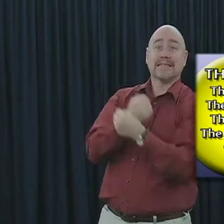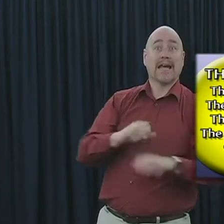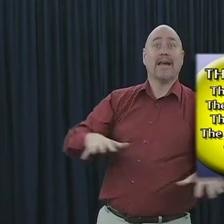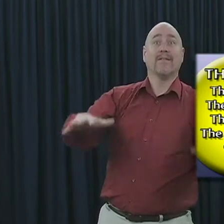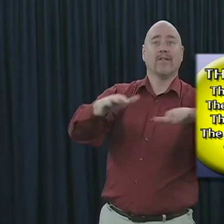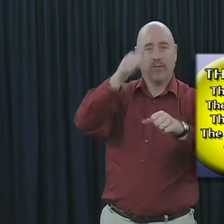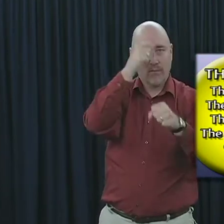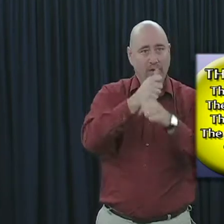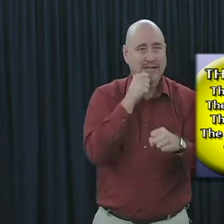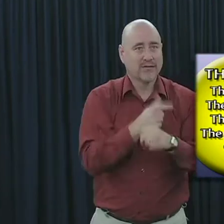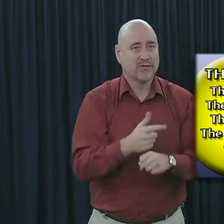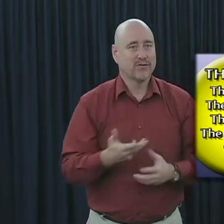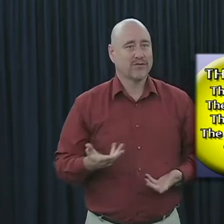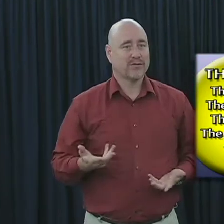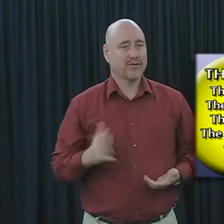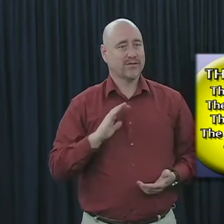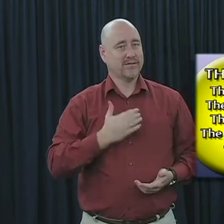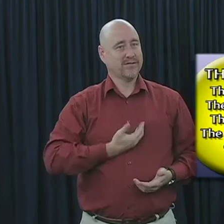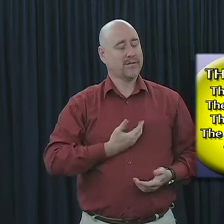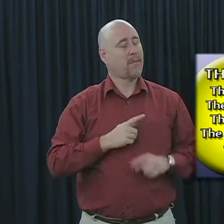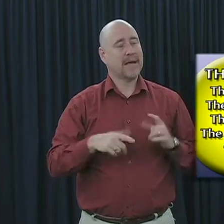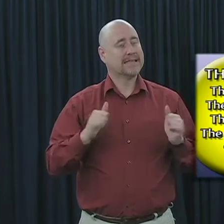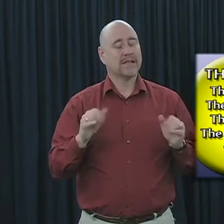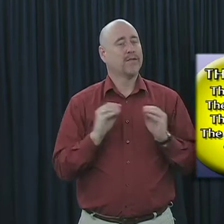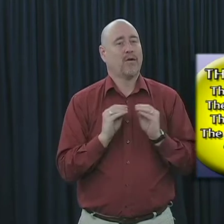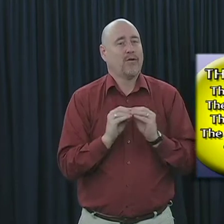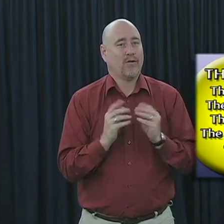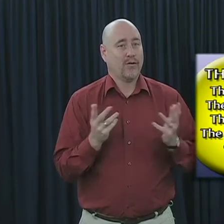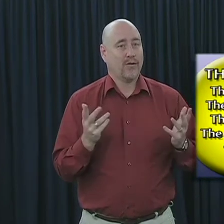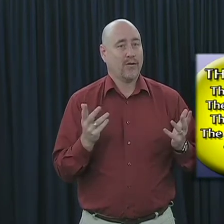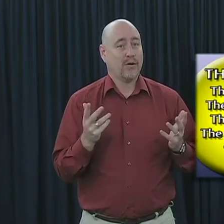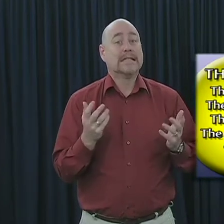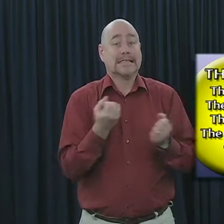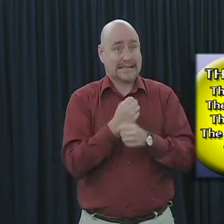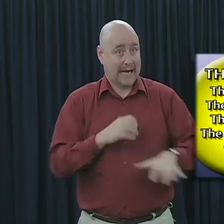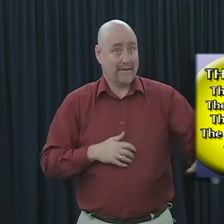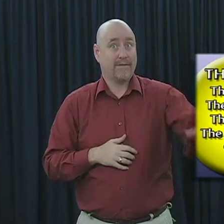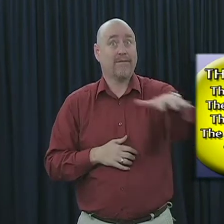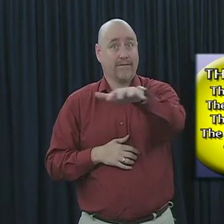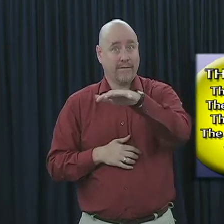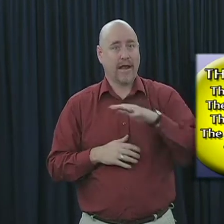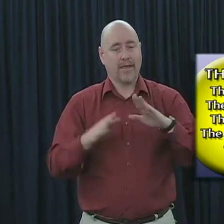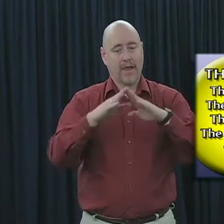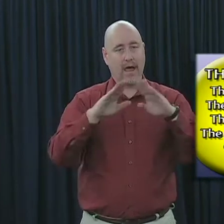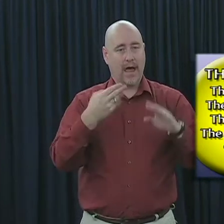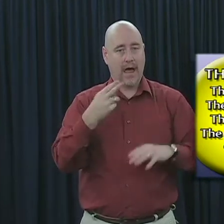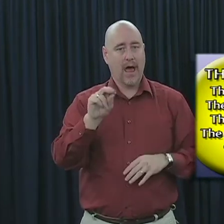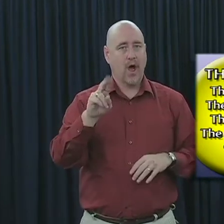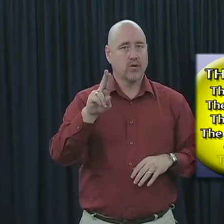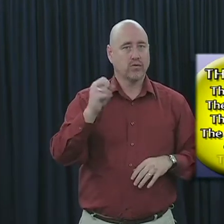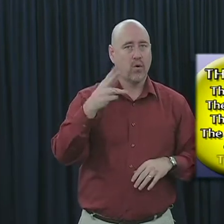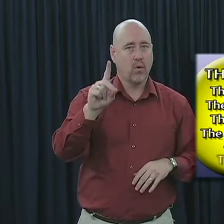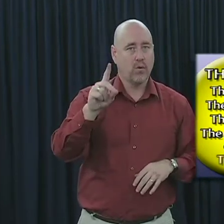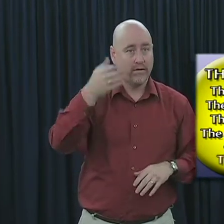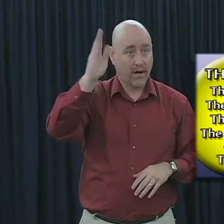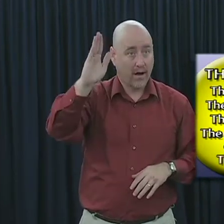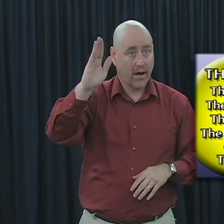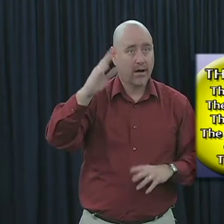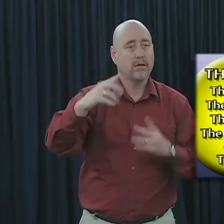our brothers and sisters. But still further, not only are the saved referred to as the household of God, they are also called